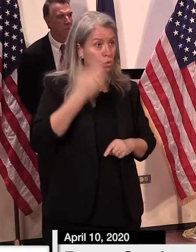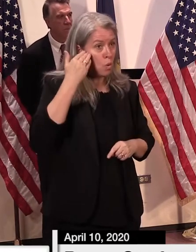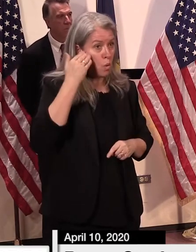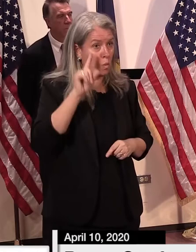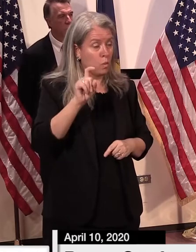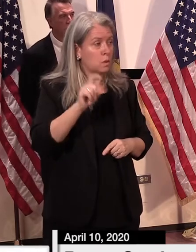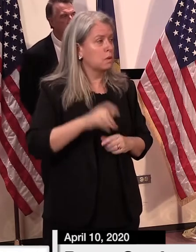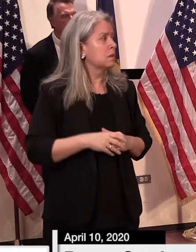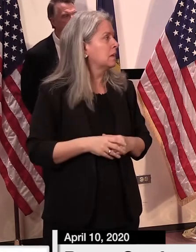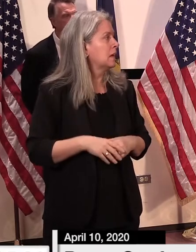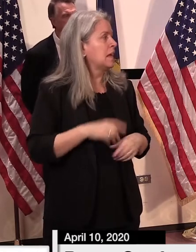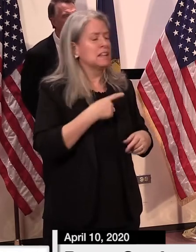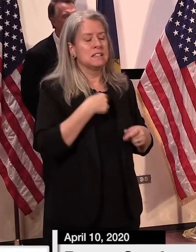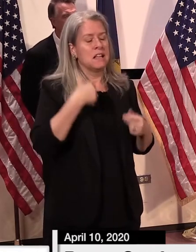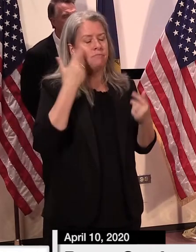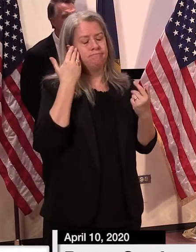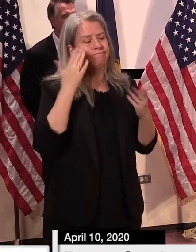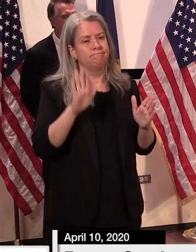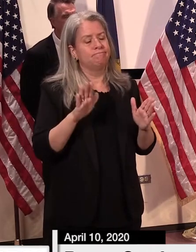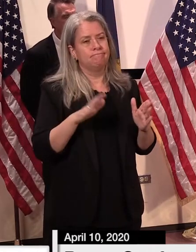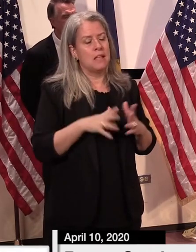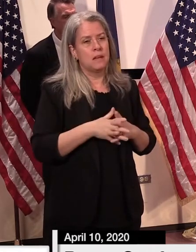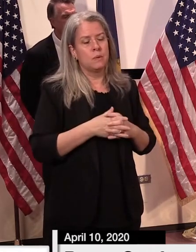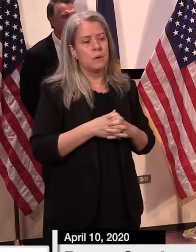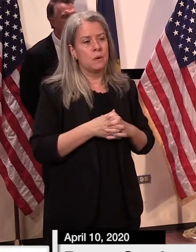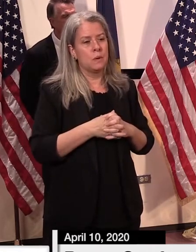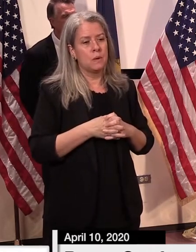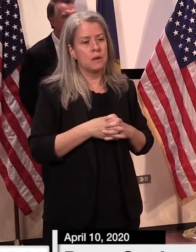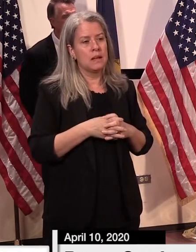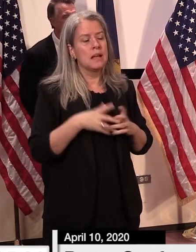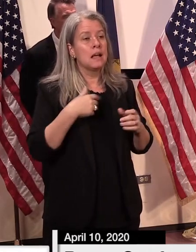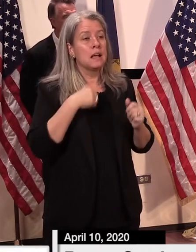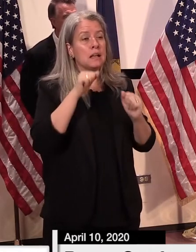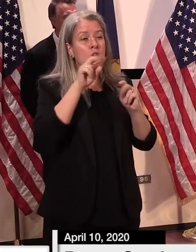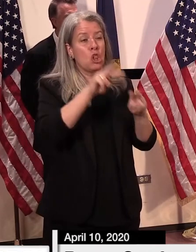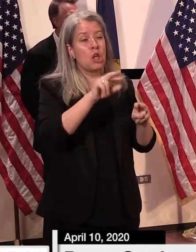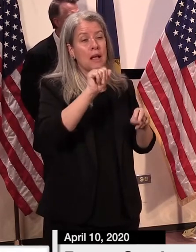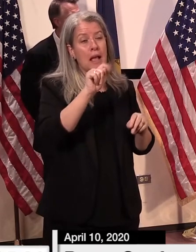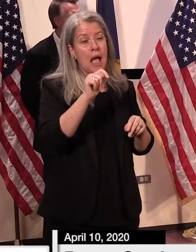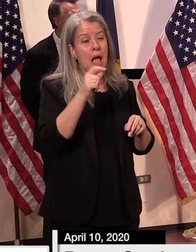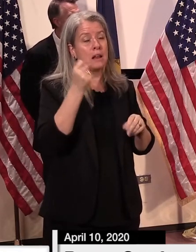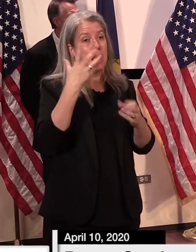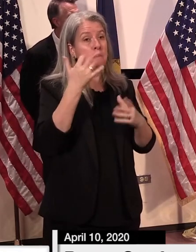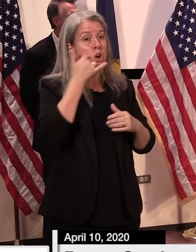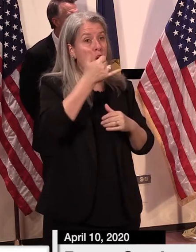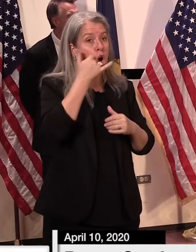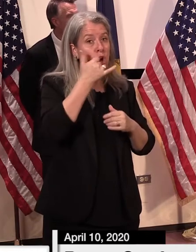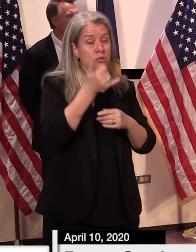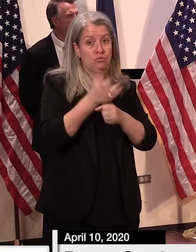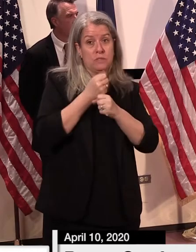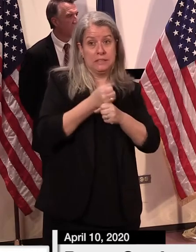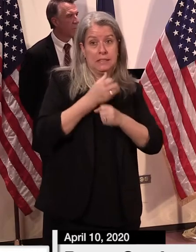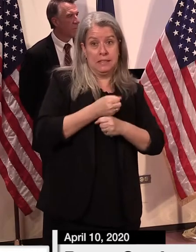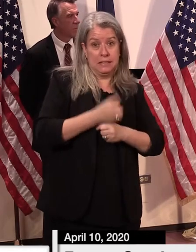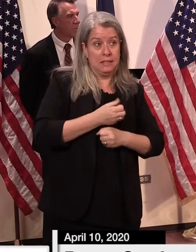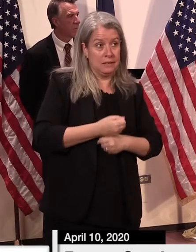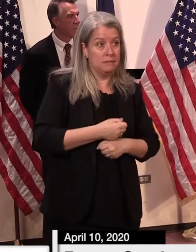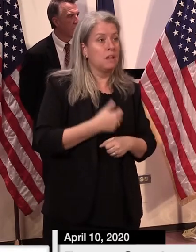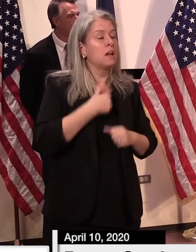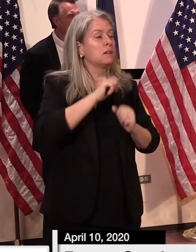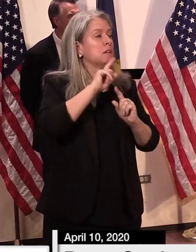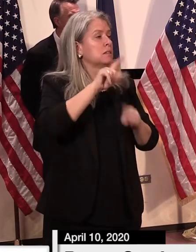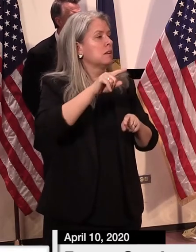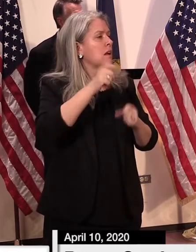i wouldn't be able to provide that uh i can look at traffic uh into the call center i can tell you how many we are